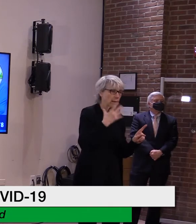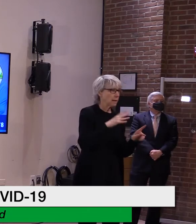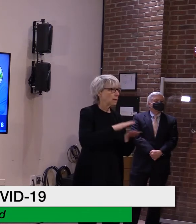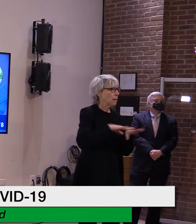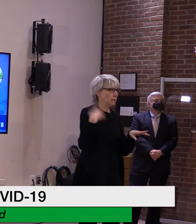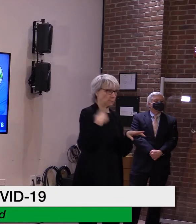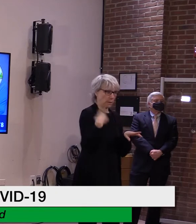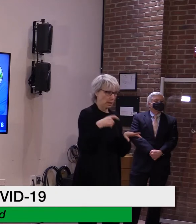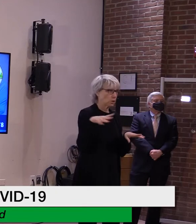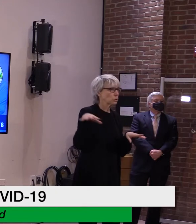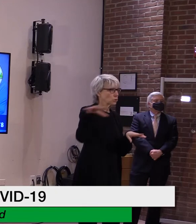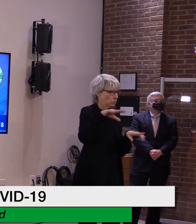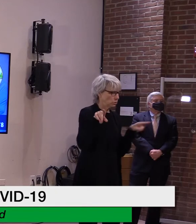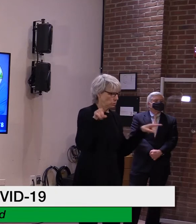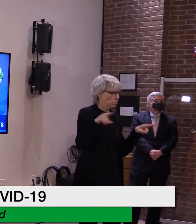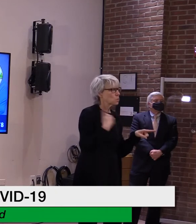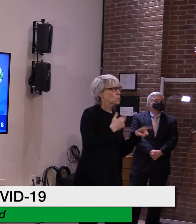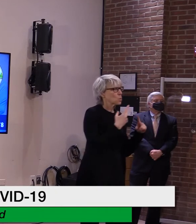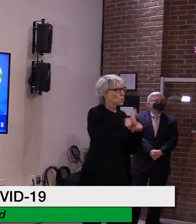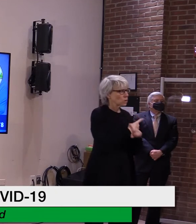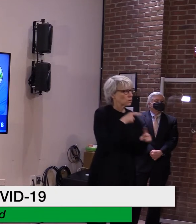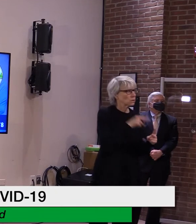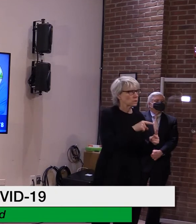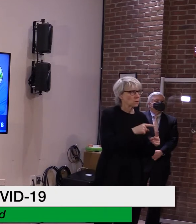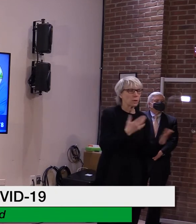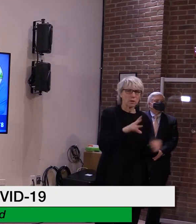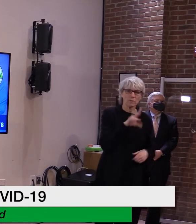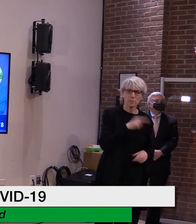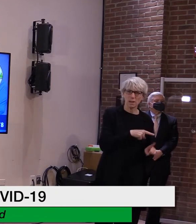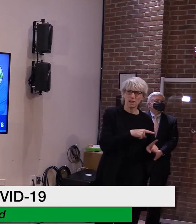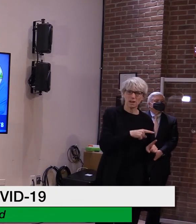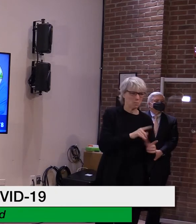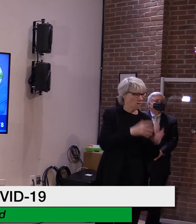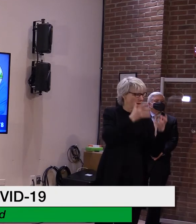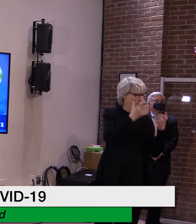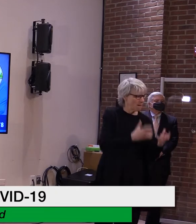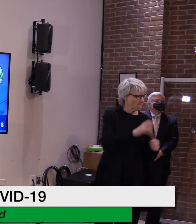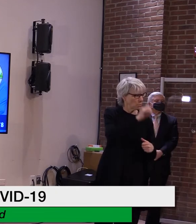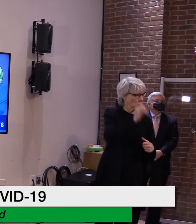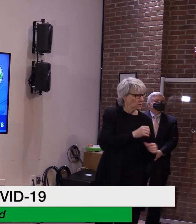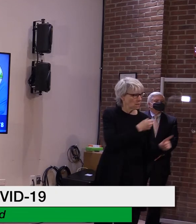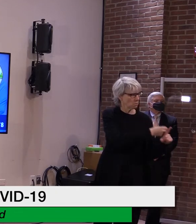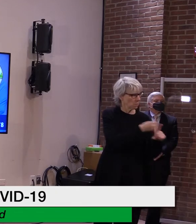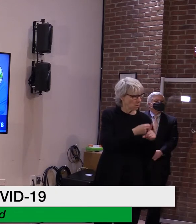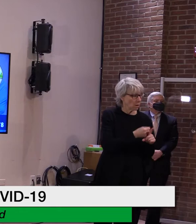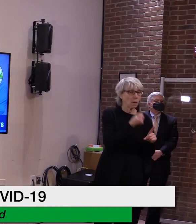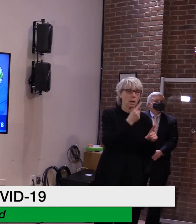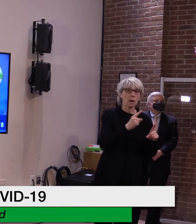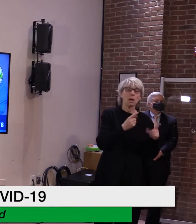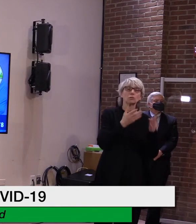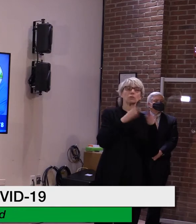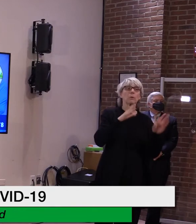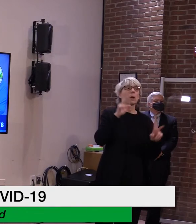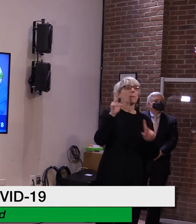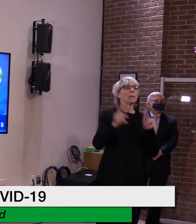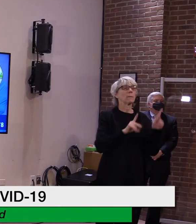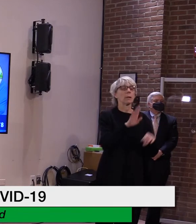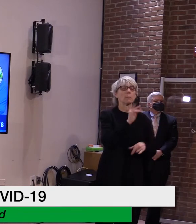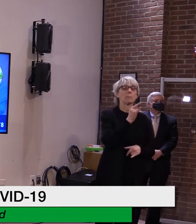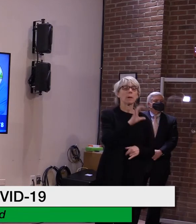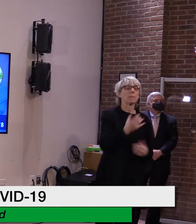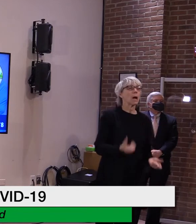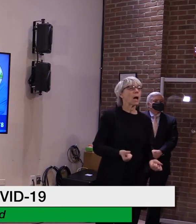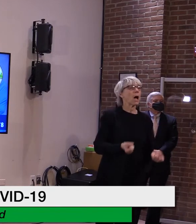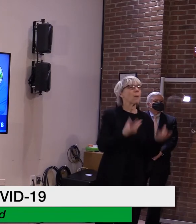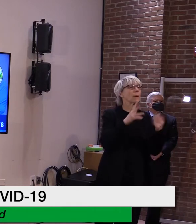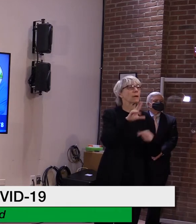overrepresented among COVID-19 cases in the state, making up 6% of the population, but 18%